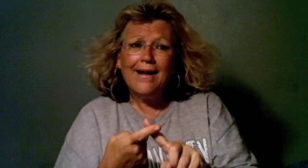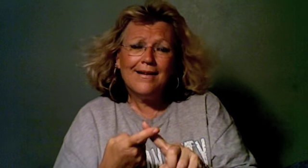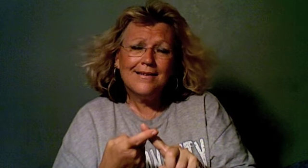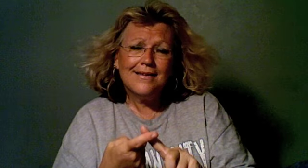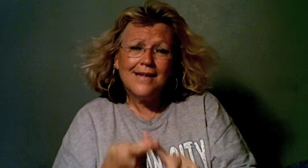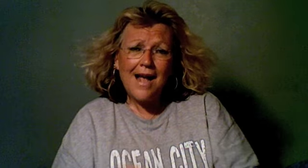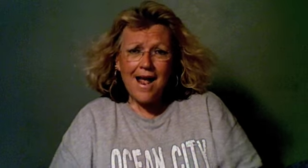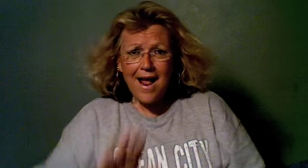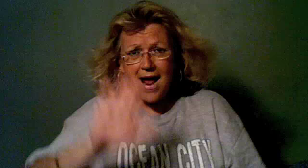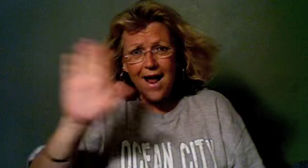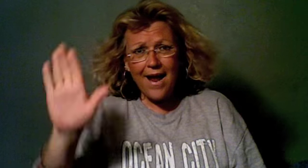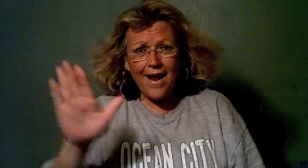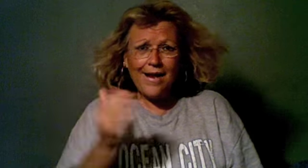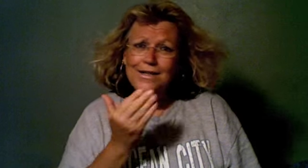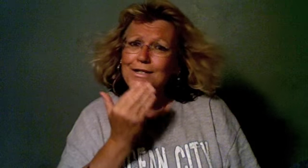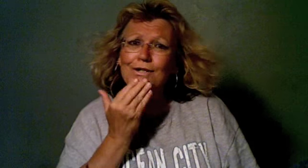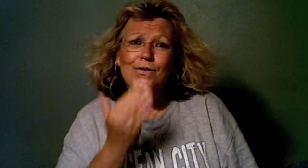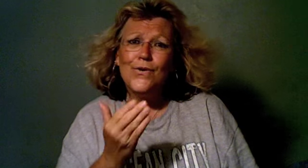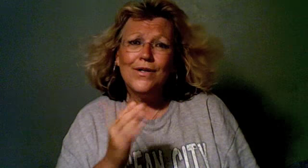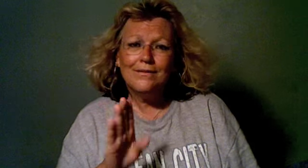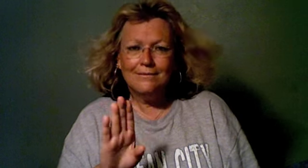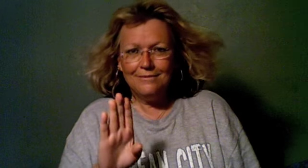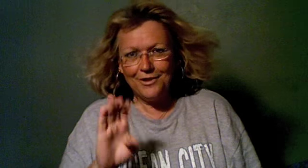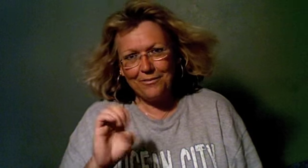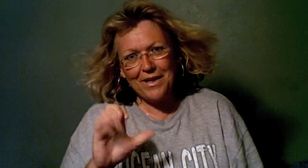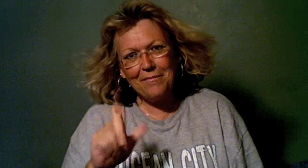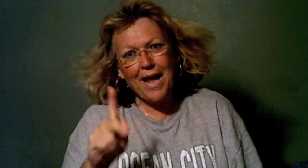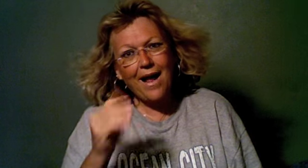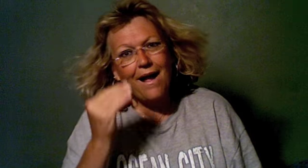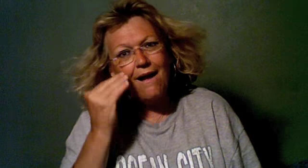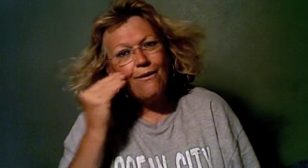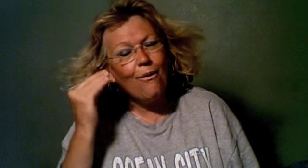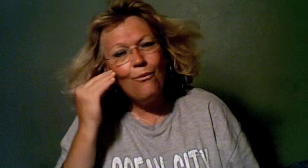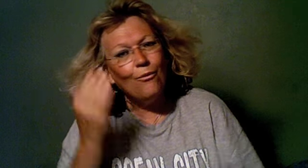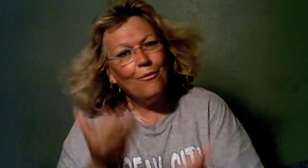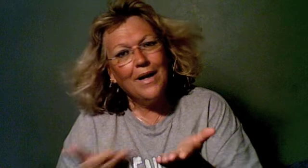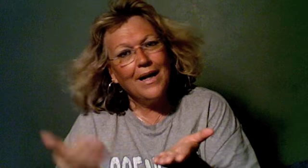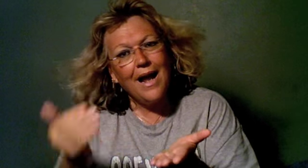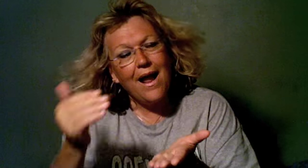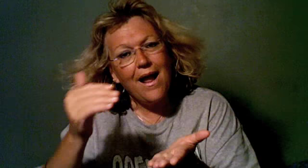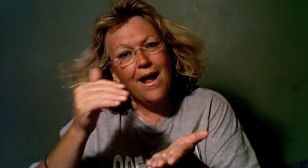Hey, it's good to be back home again.